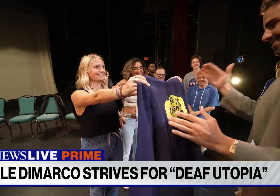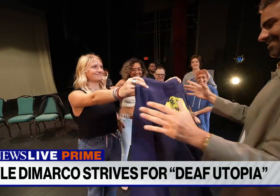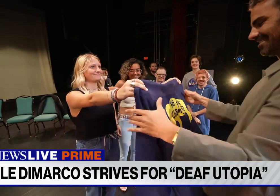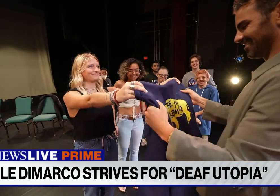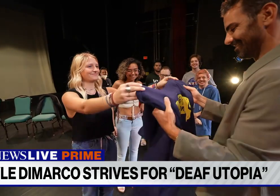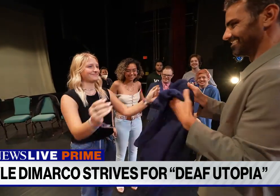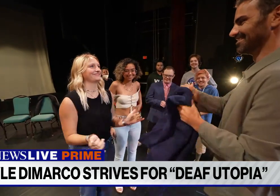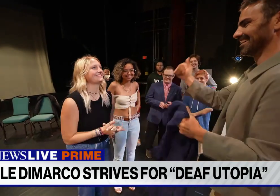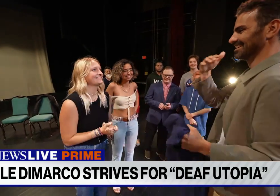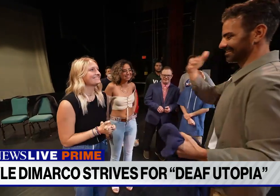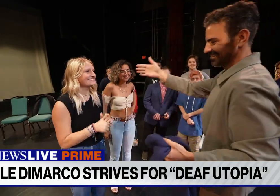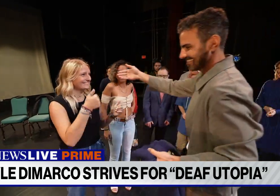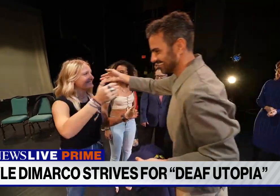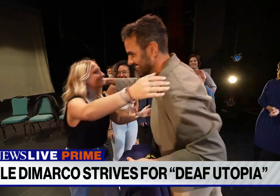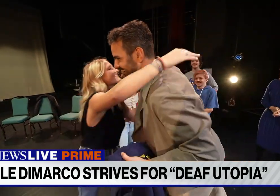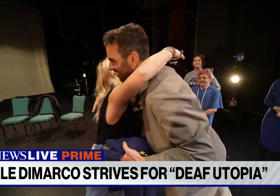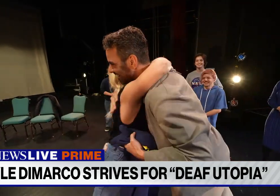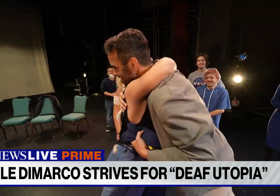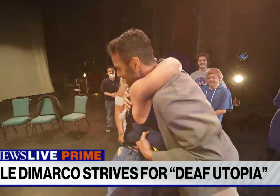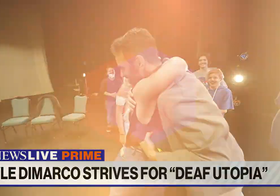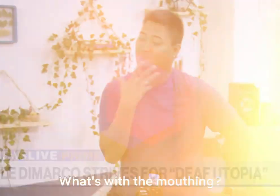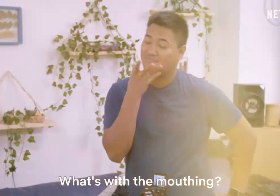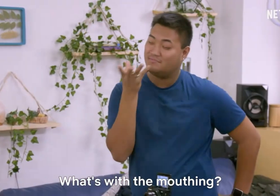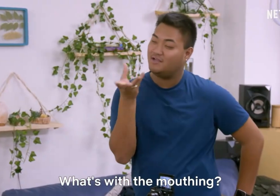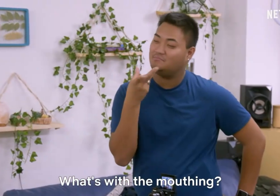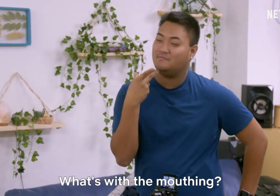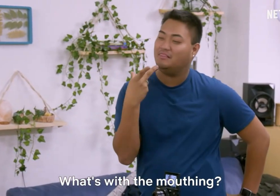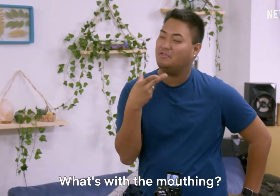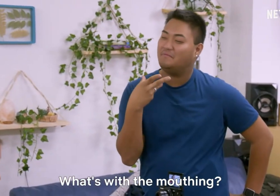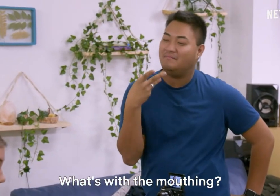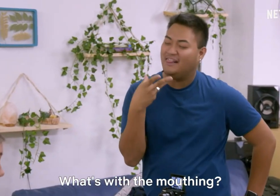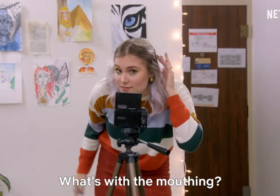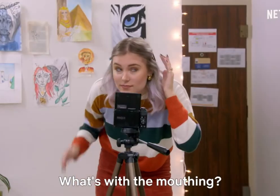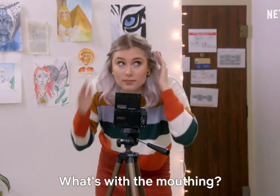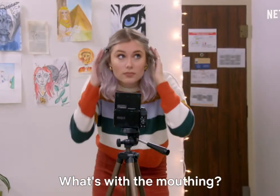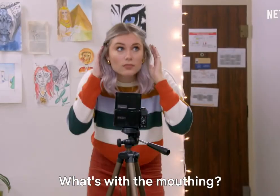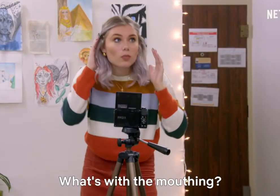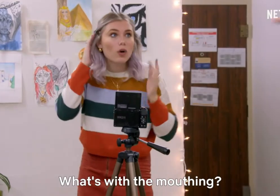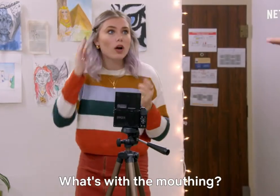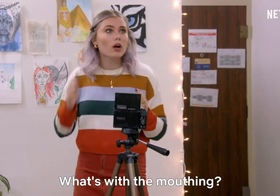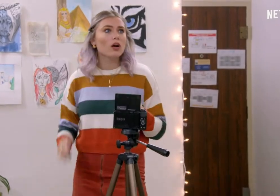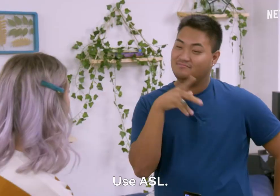I love it. Thank you. I love you.